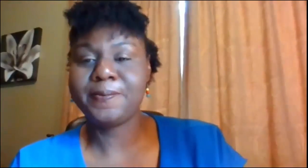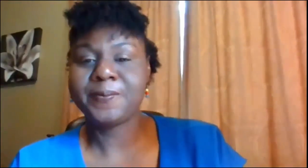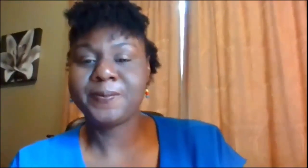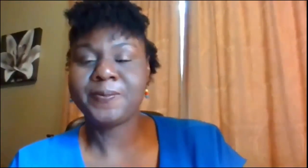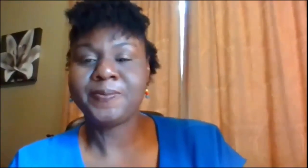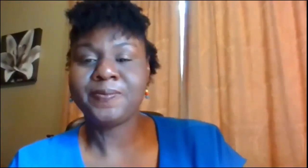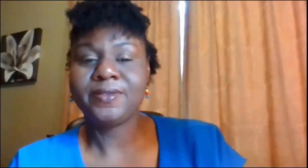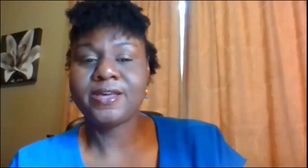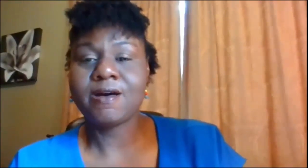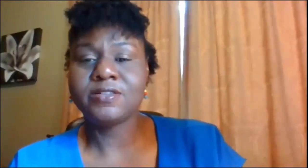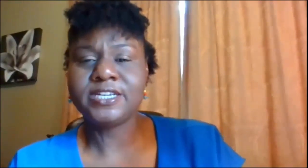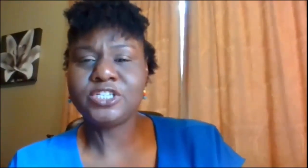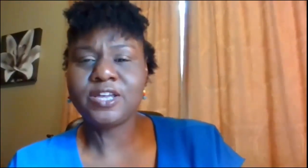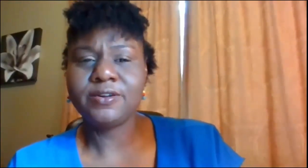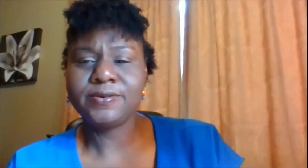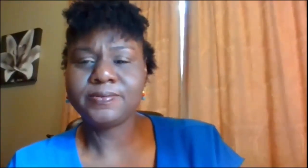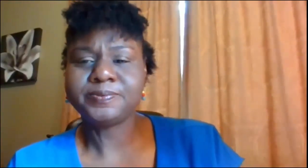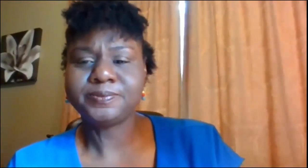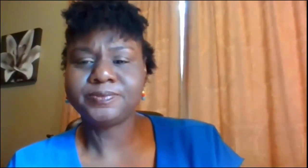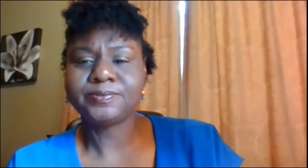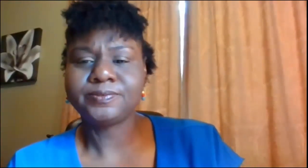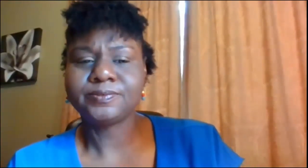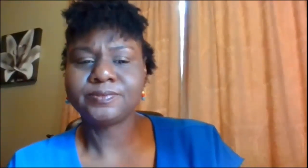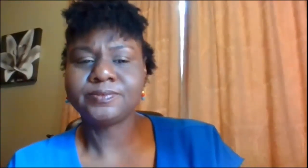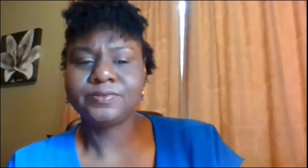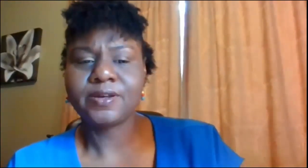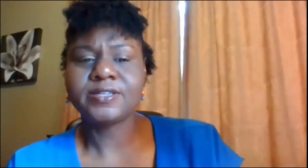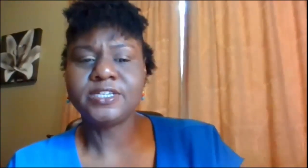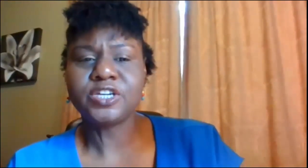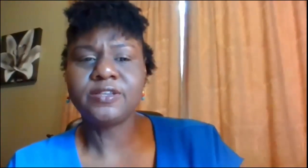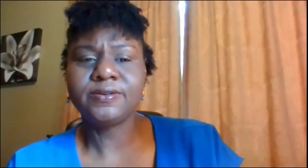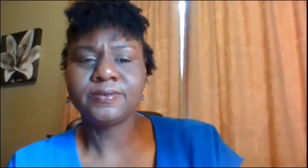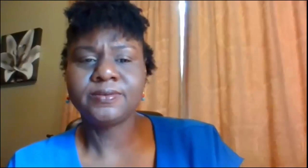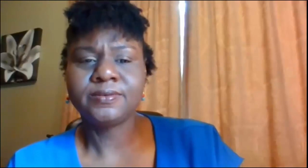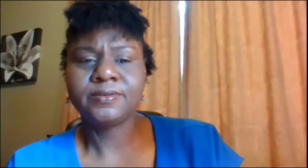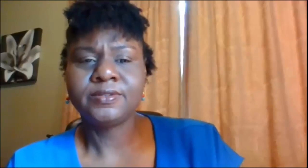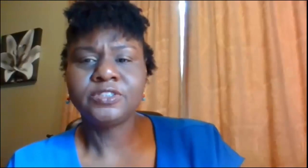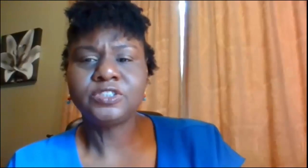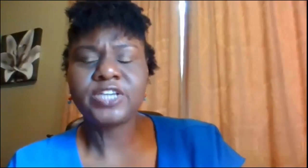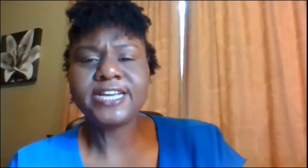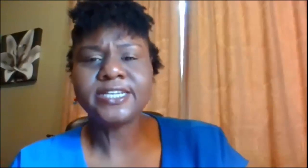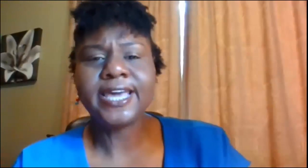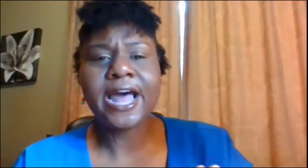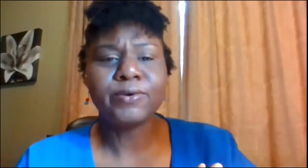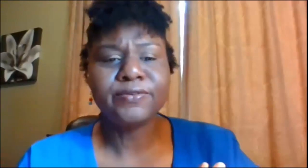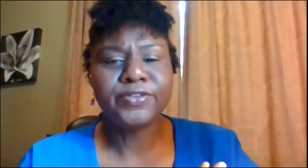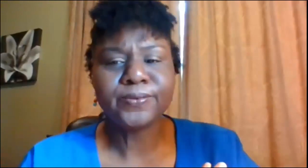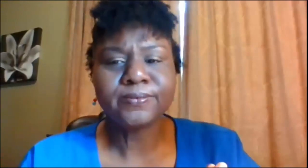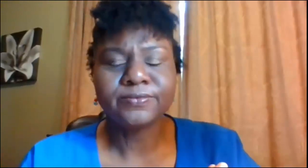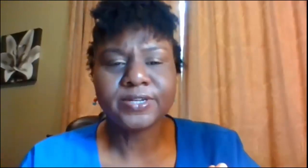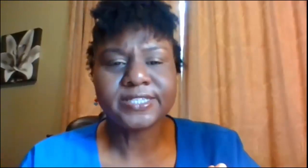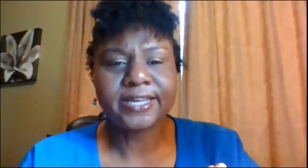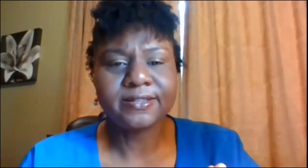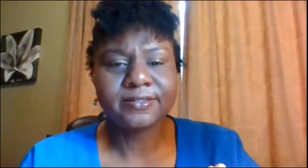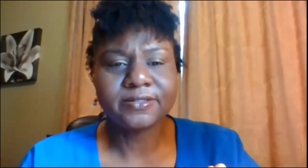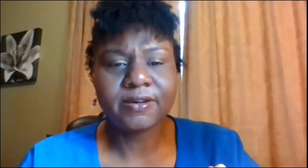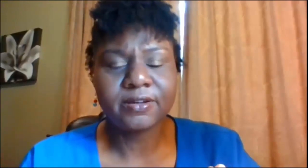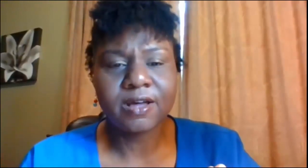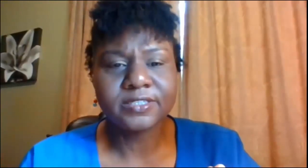can y'all see each other y can see each other change to gallery view for a second so y'all can all